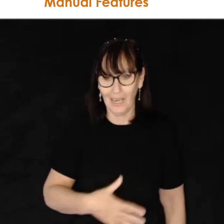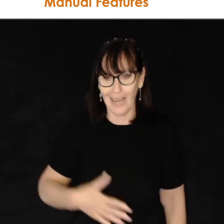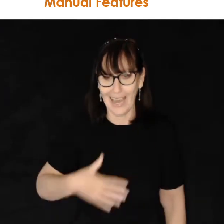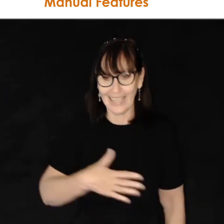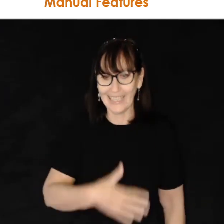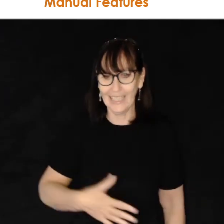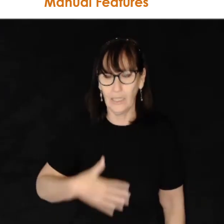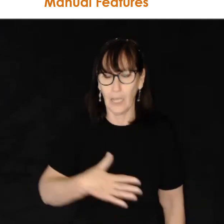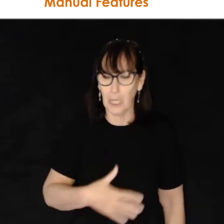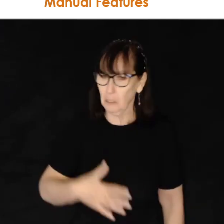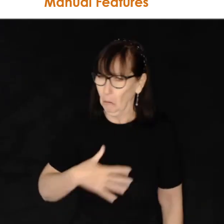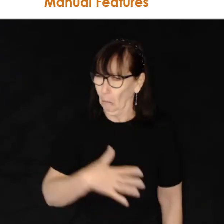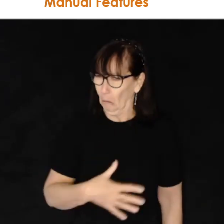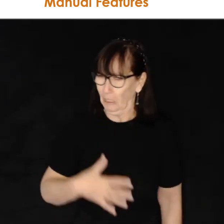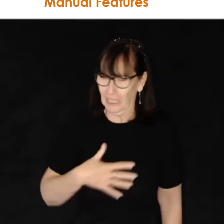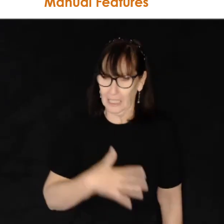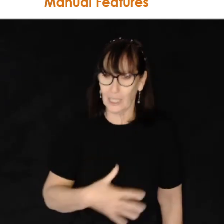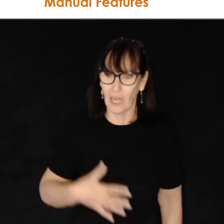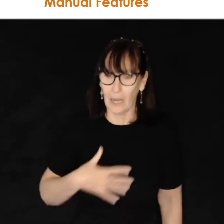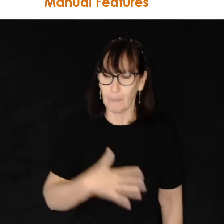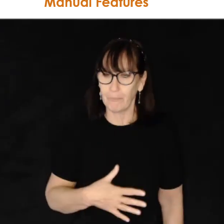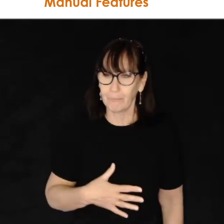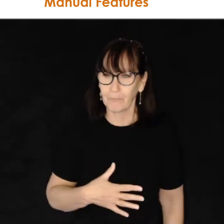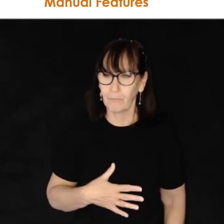like and dislike.